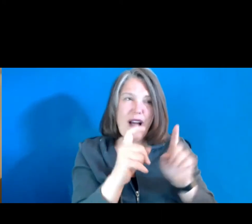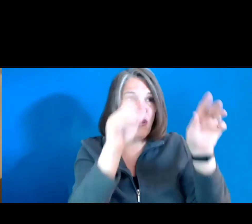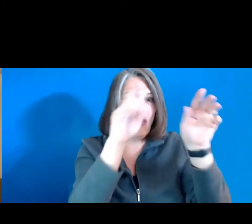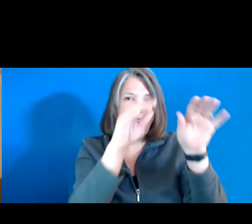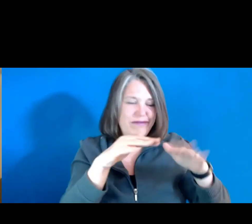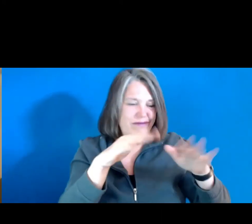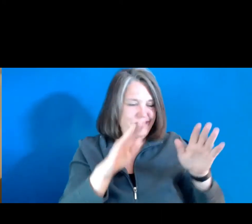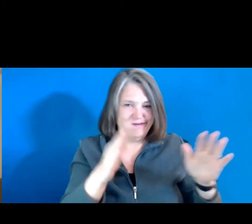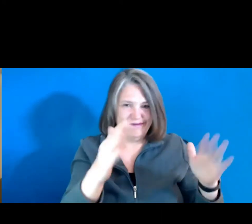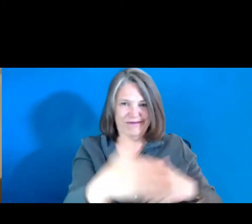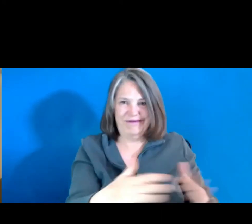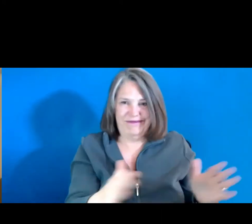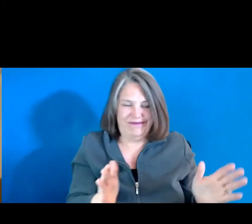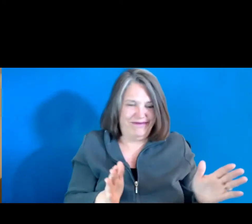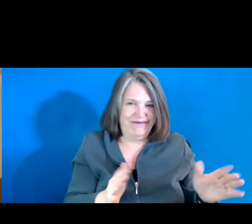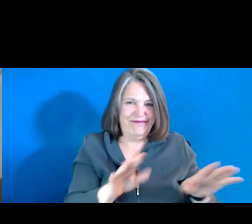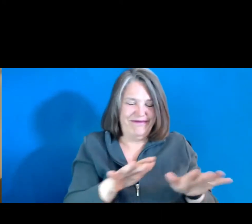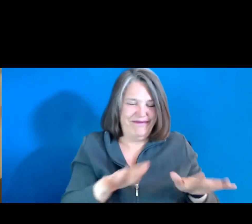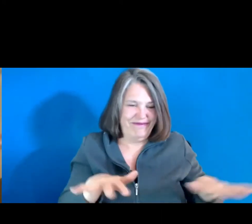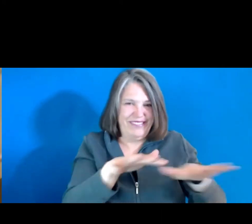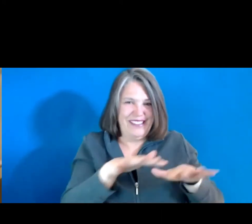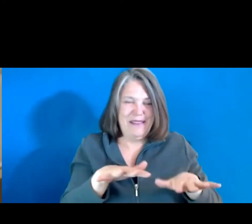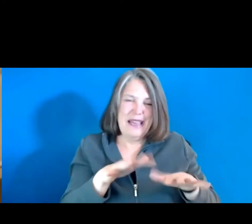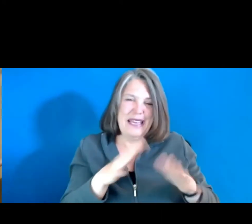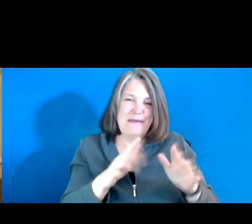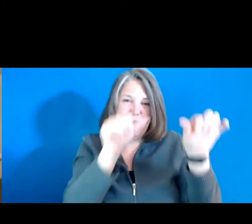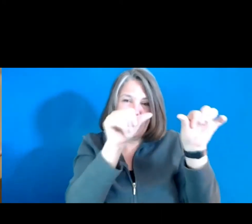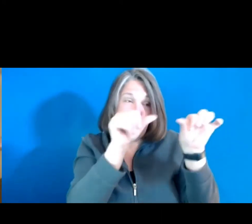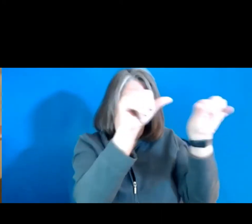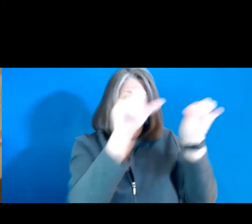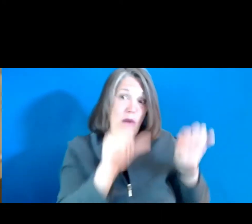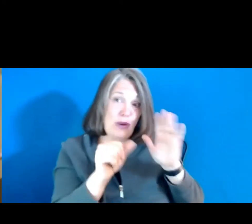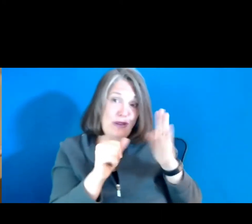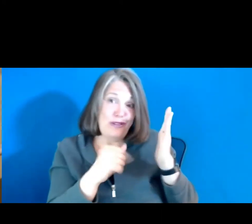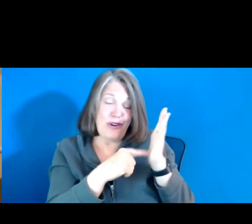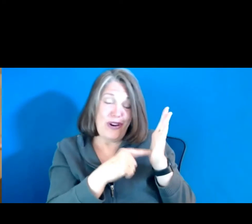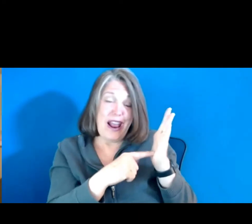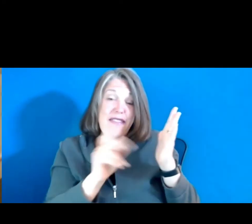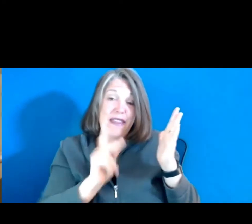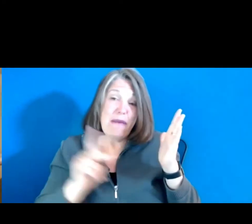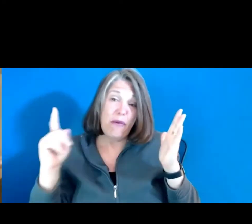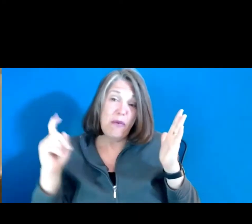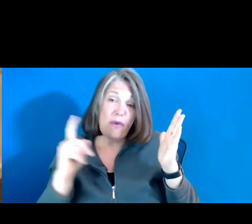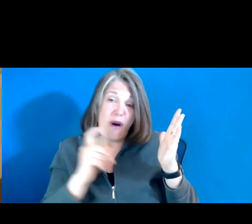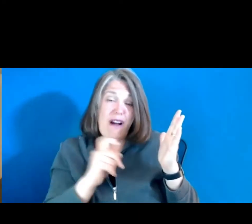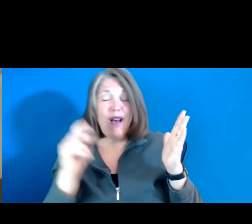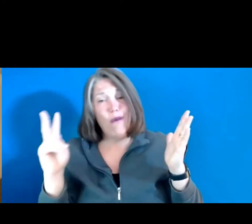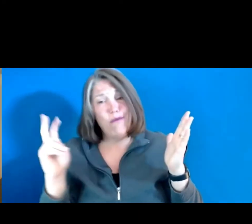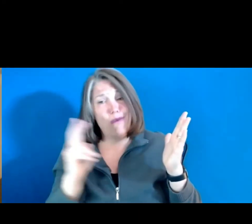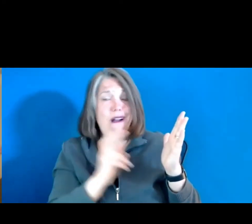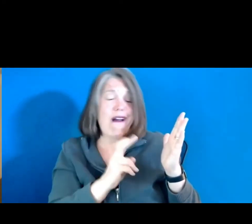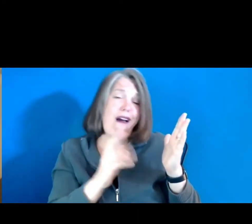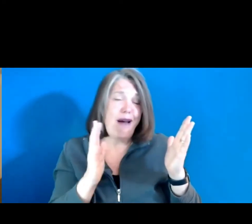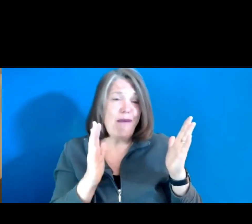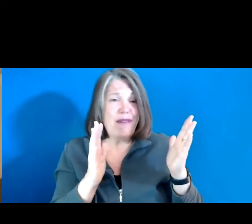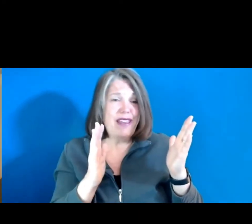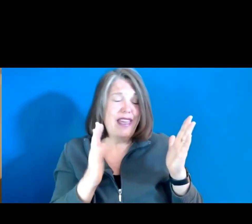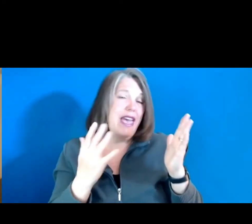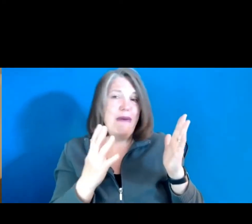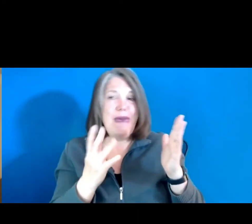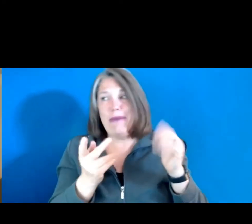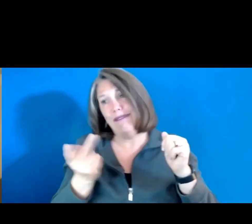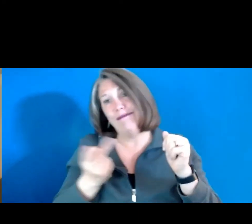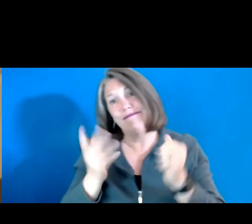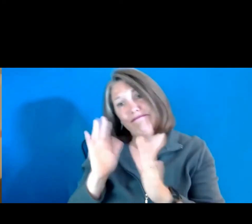sometimes a couple of people will walk up, maybe it's the person that has the poster across the aisle, you two might engage,